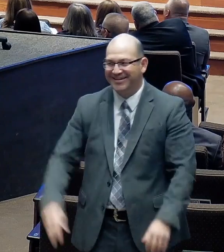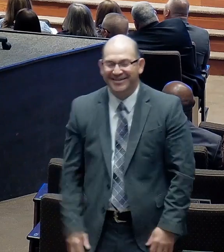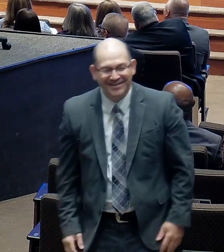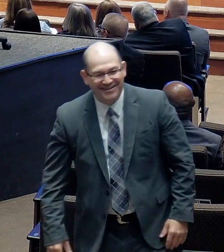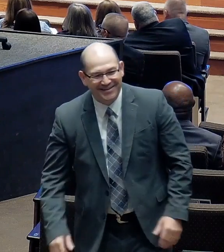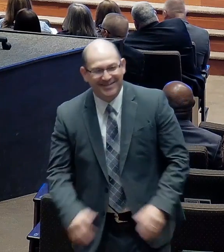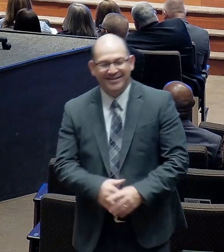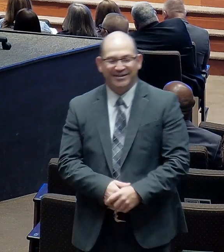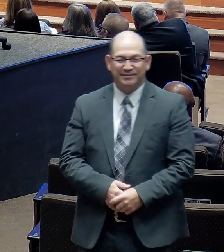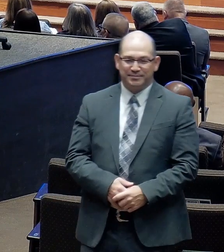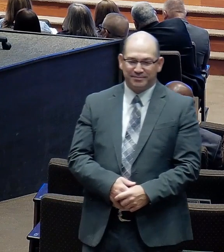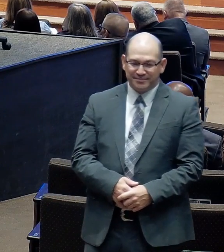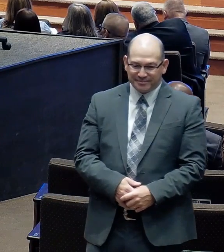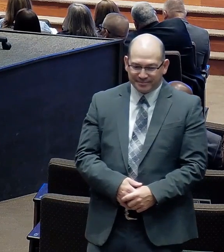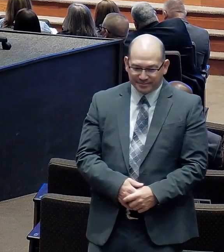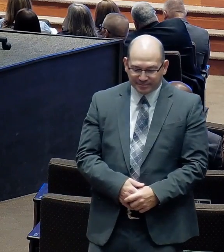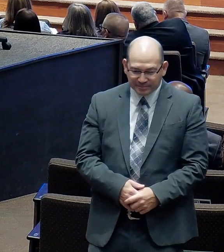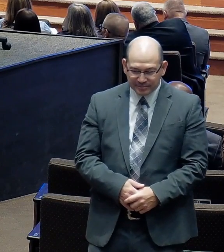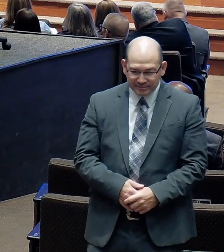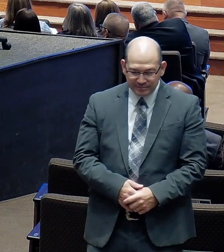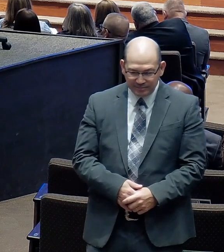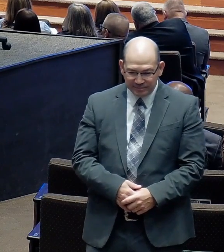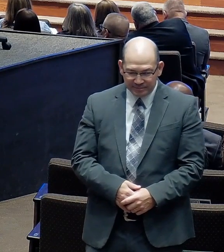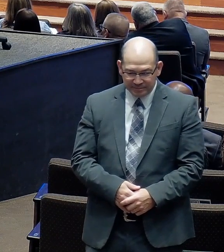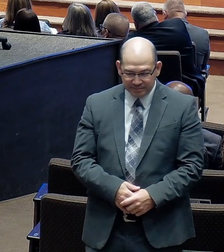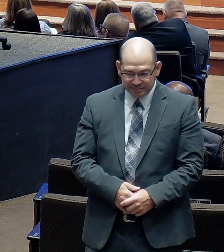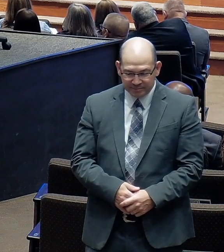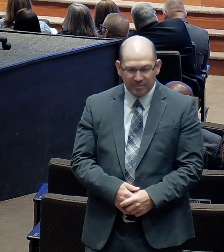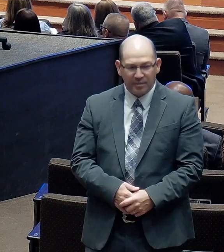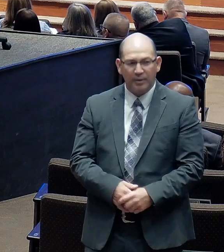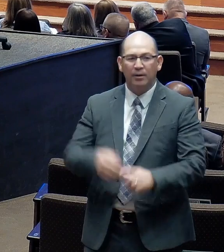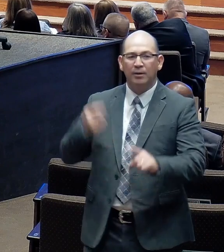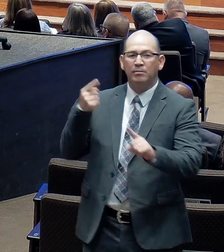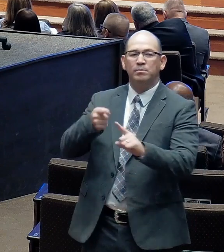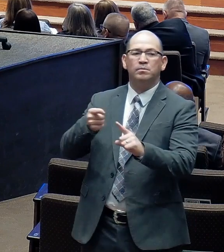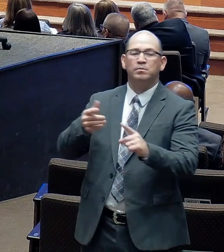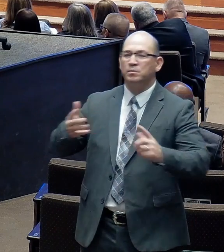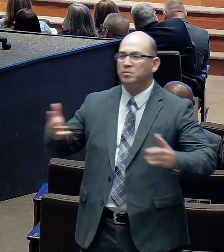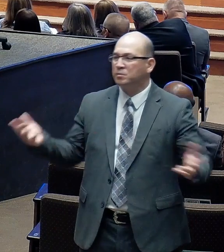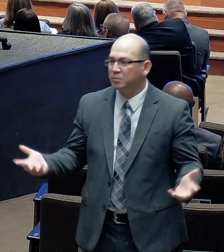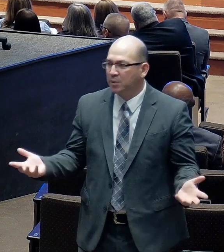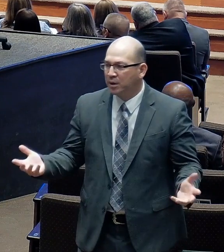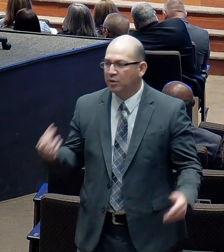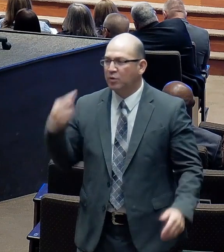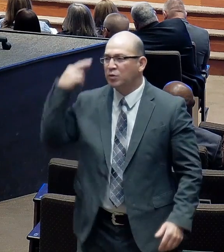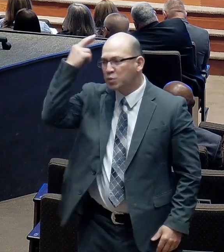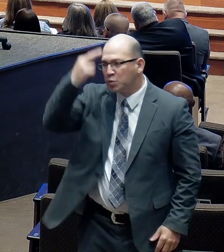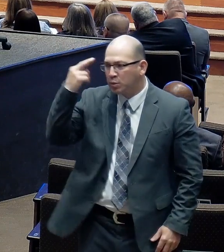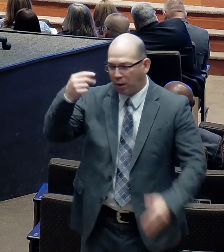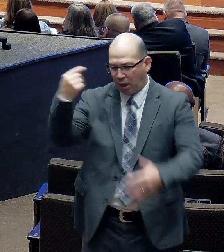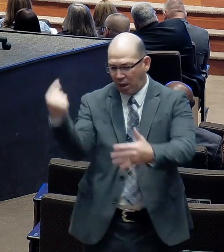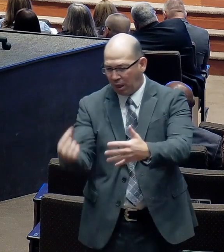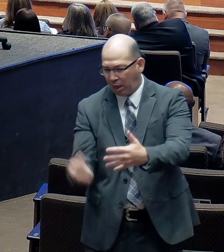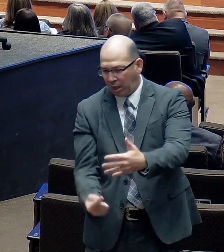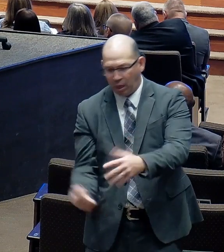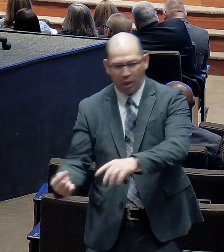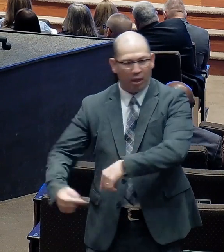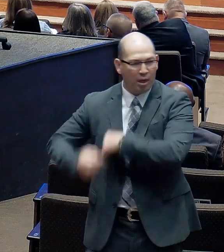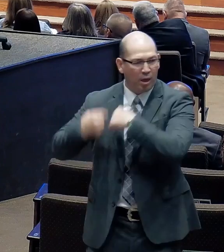What's the ultimate purpose? What's the reason for everything that's been done. the last 35 years.